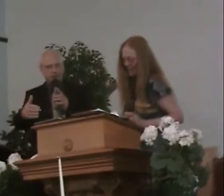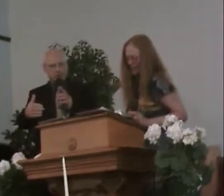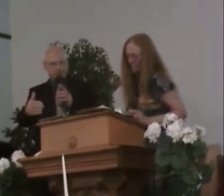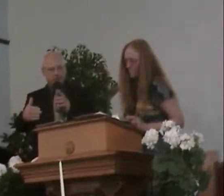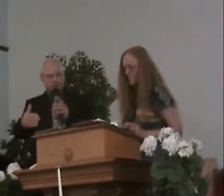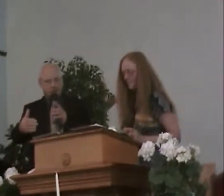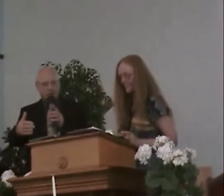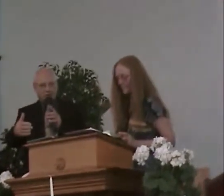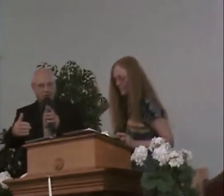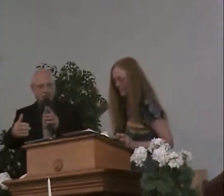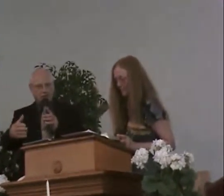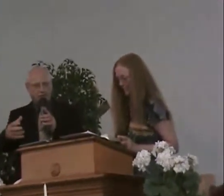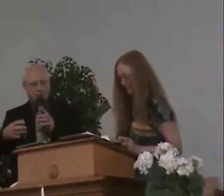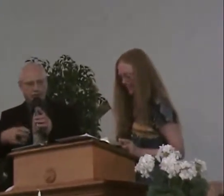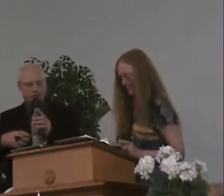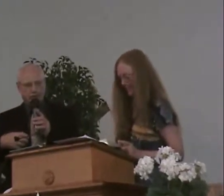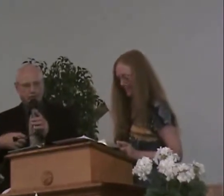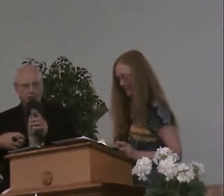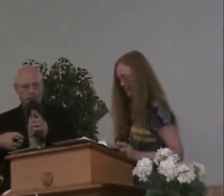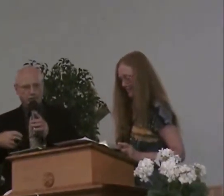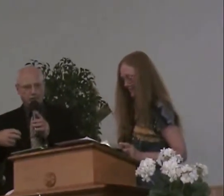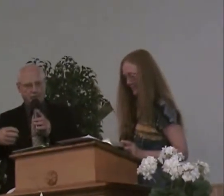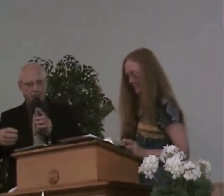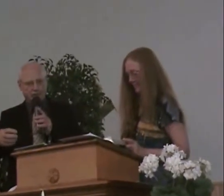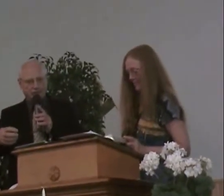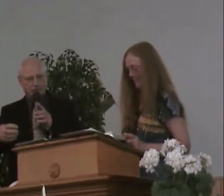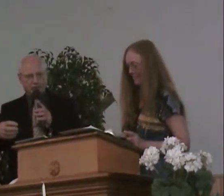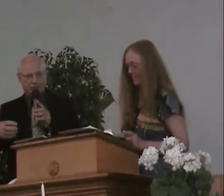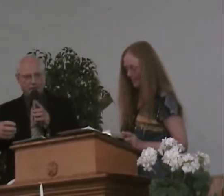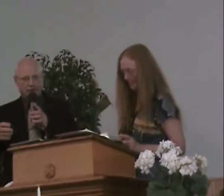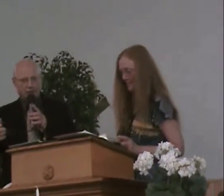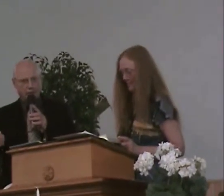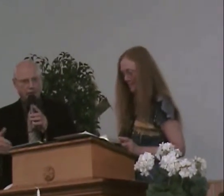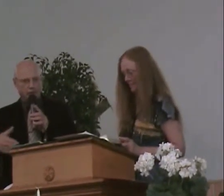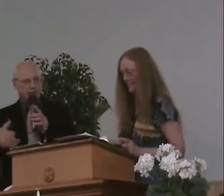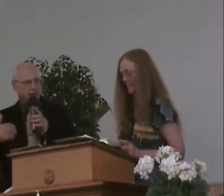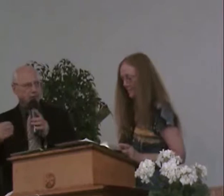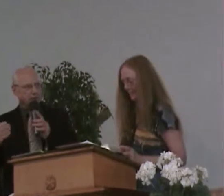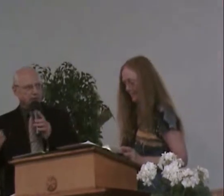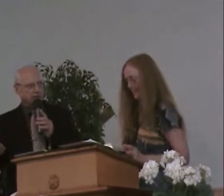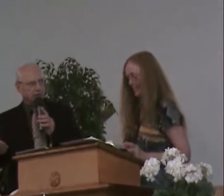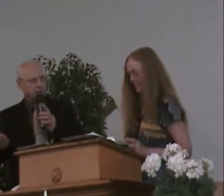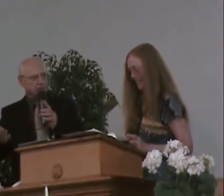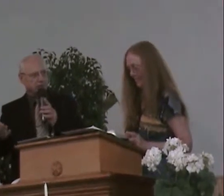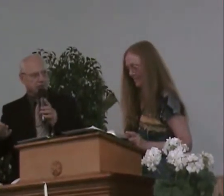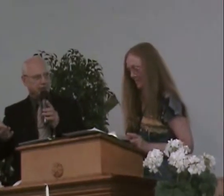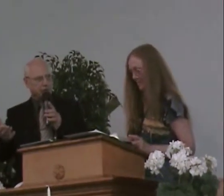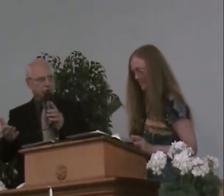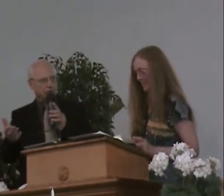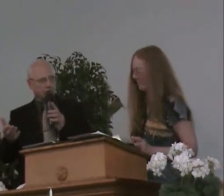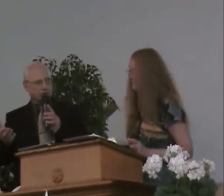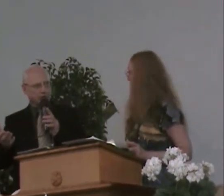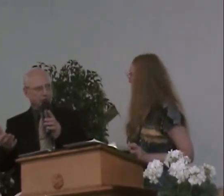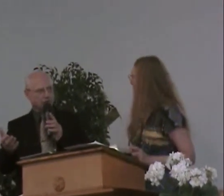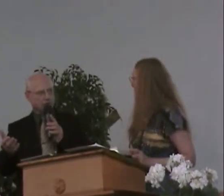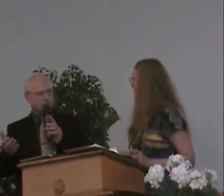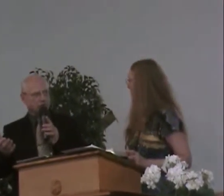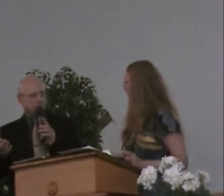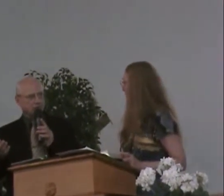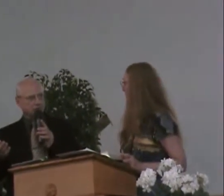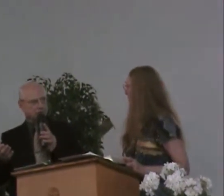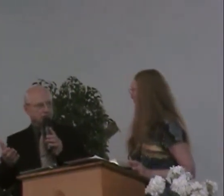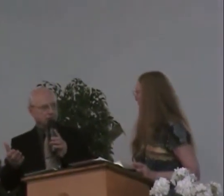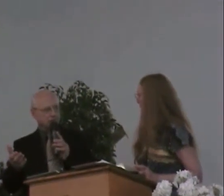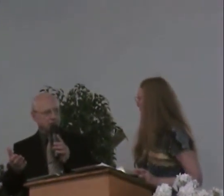to Christ, he will draw us closer to himself, and then we will become like Christ, because by beholding, we become